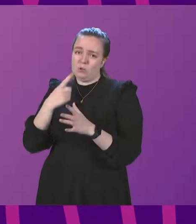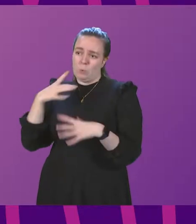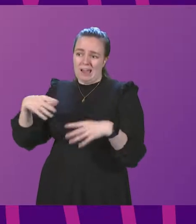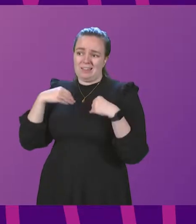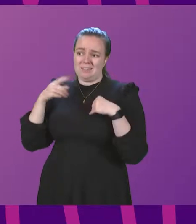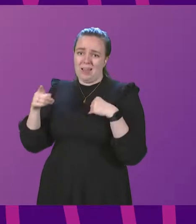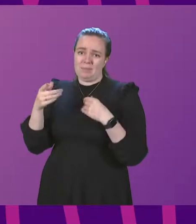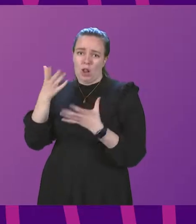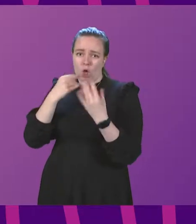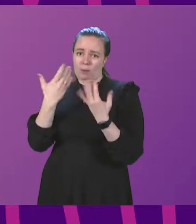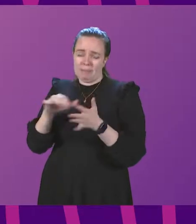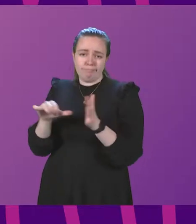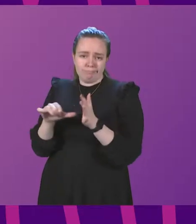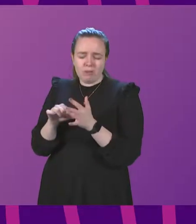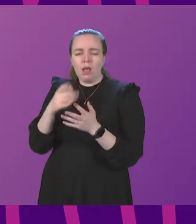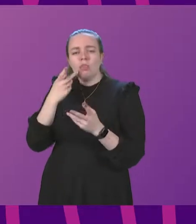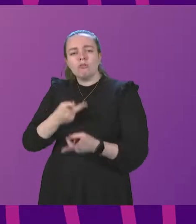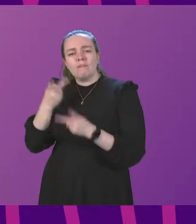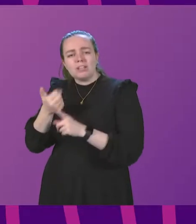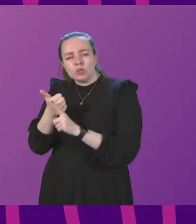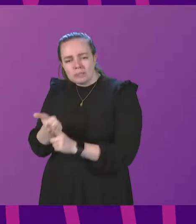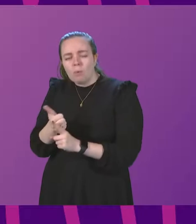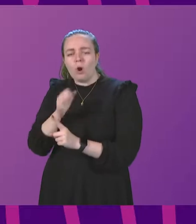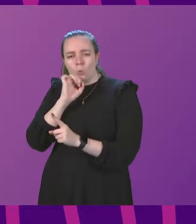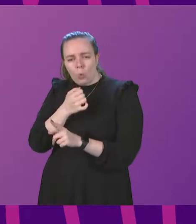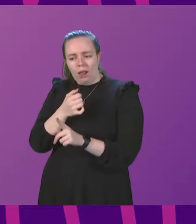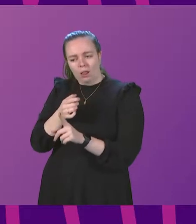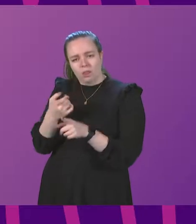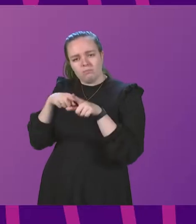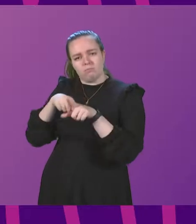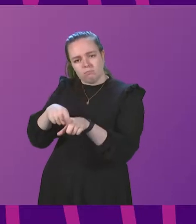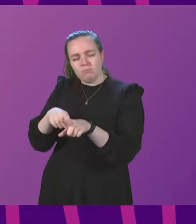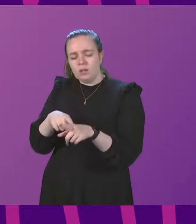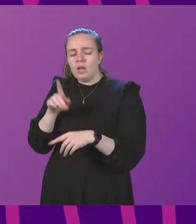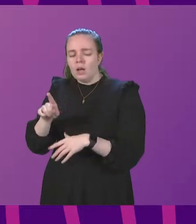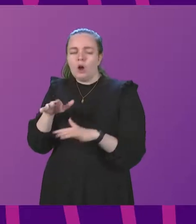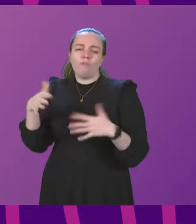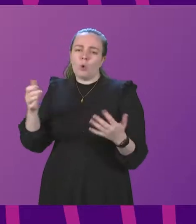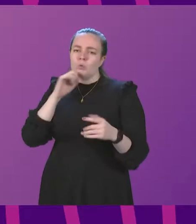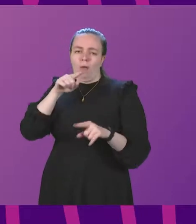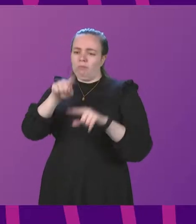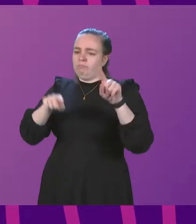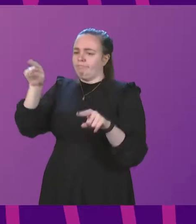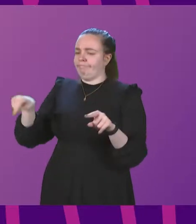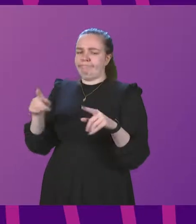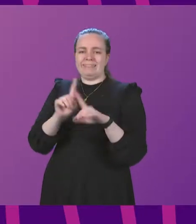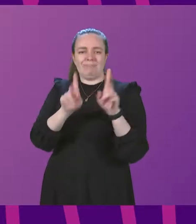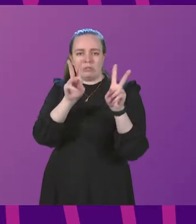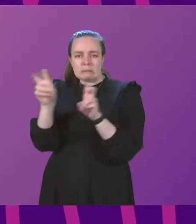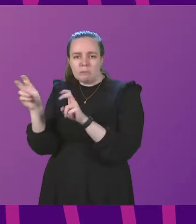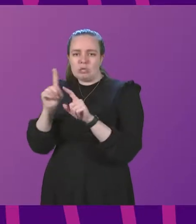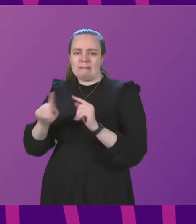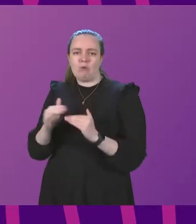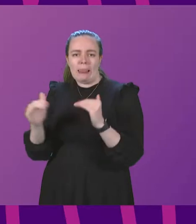for learning. The revision support will complement those modifications, but it will, of course, vary across subjects and levels.